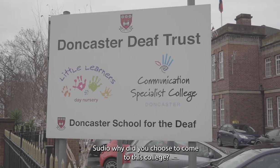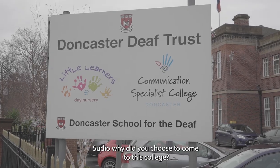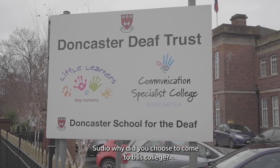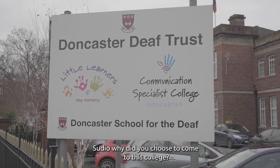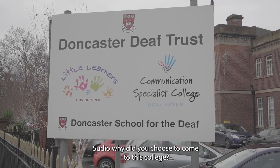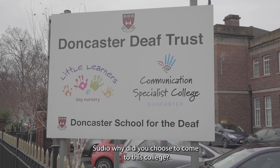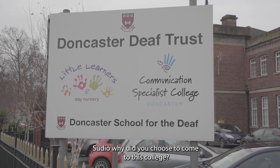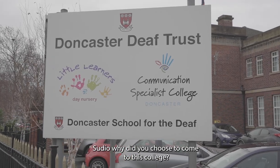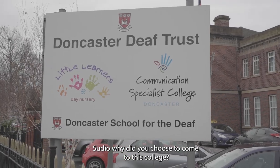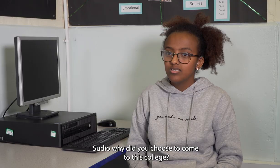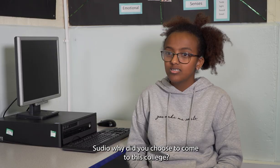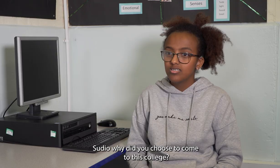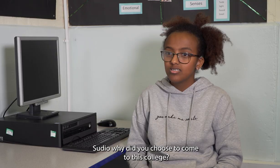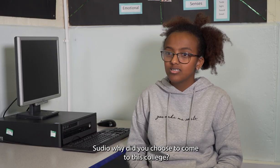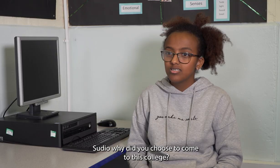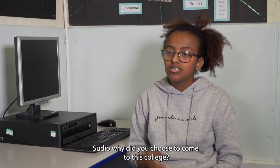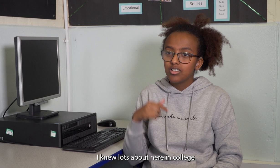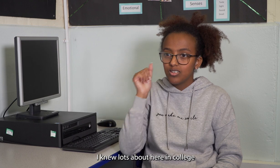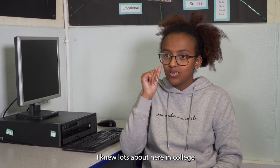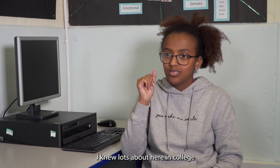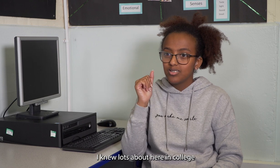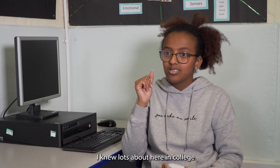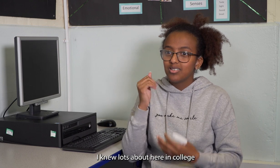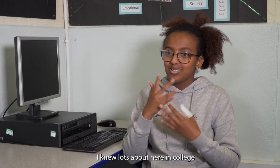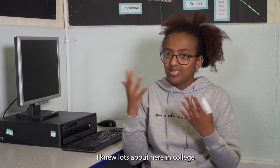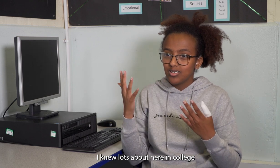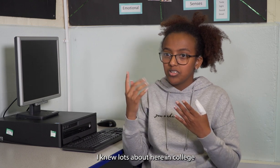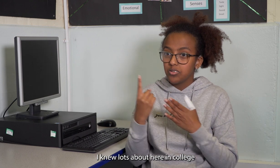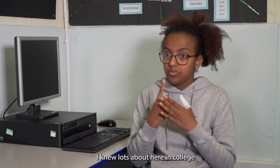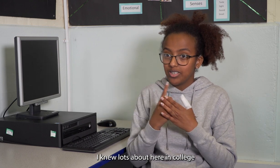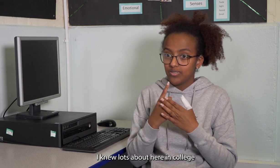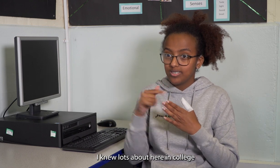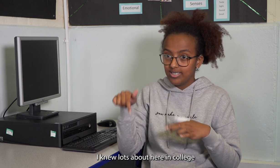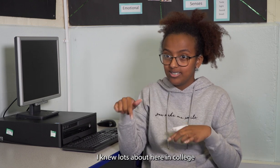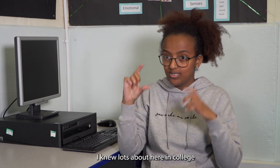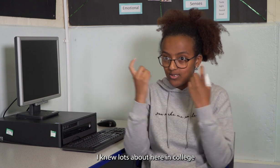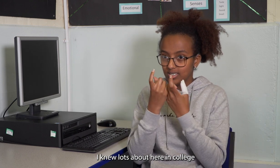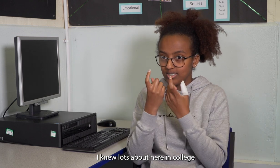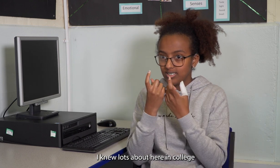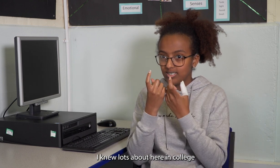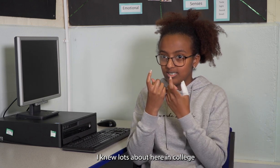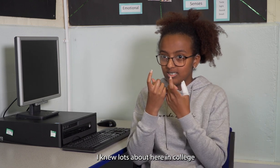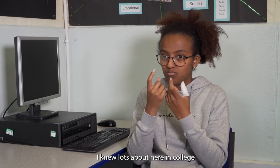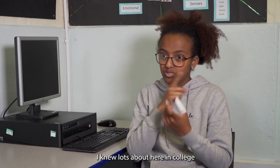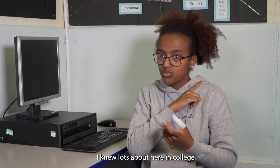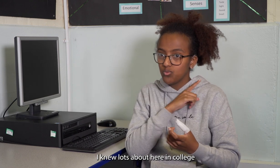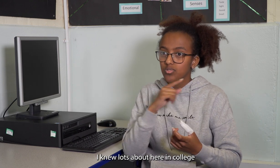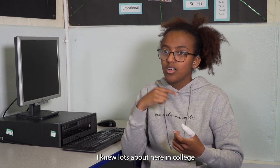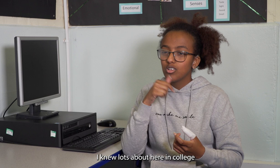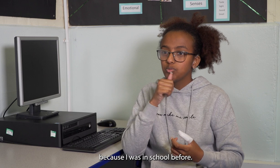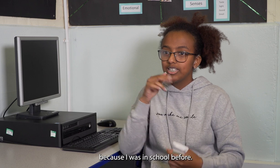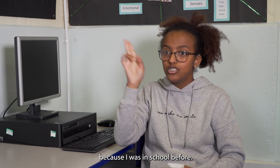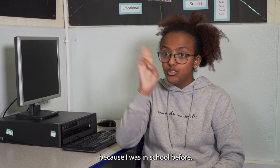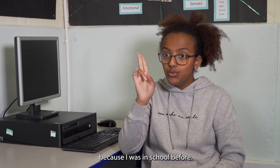Sudio, why did you choose to come to this college? You knew lots about hearing college